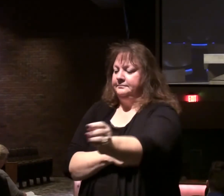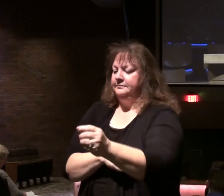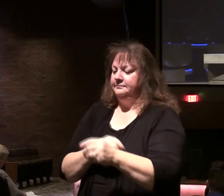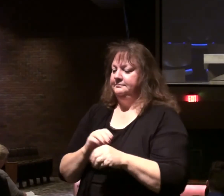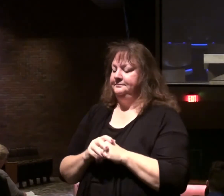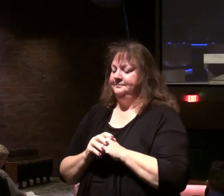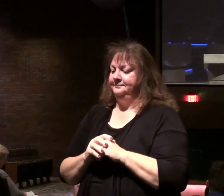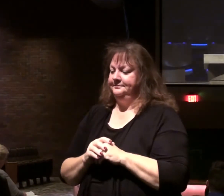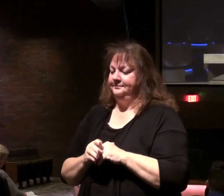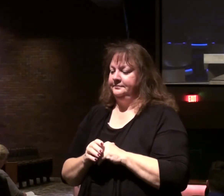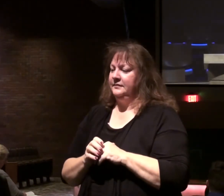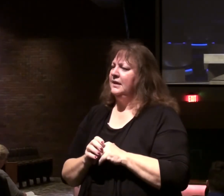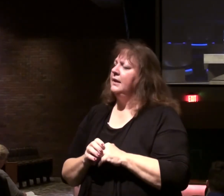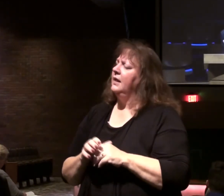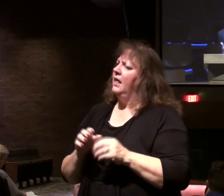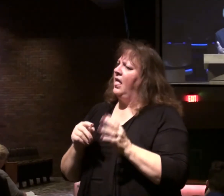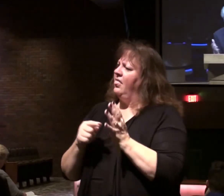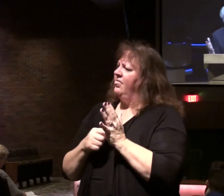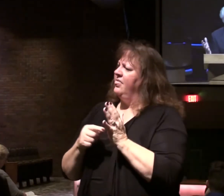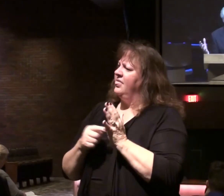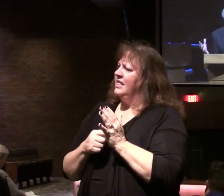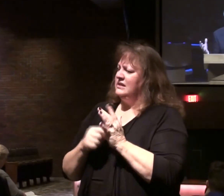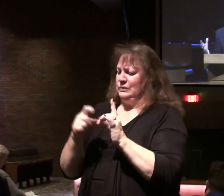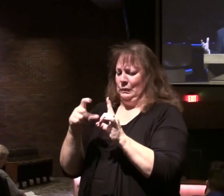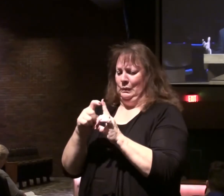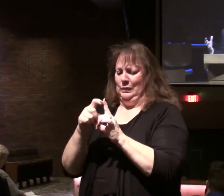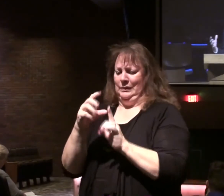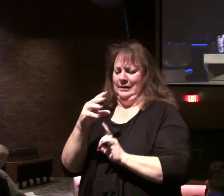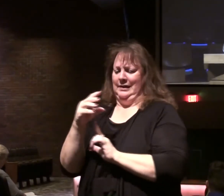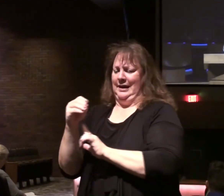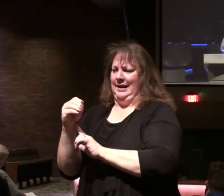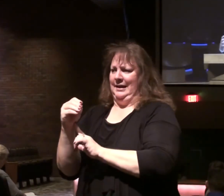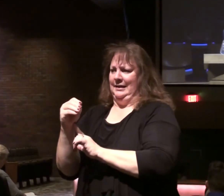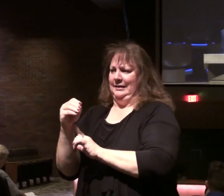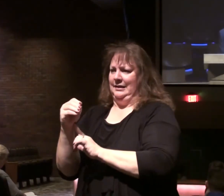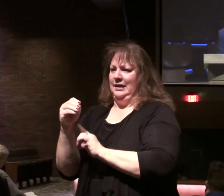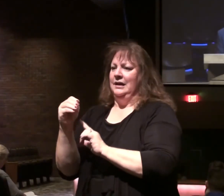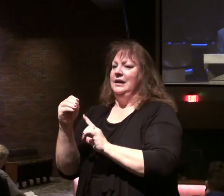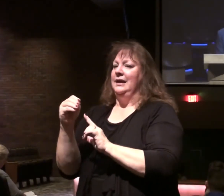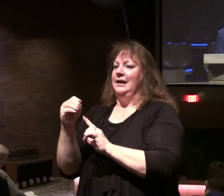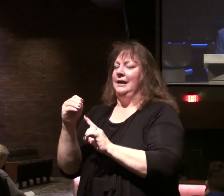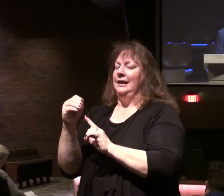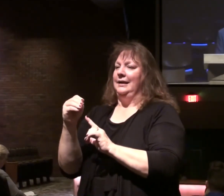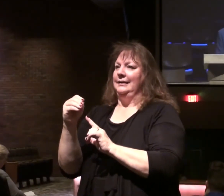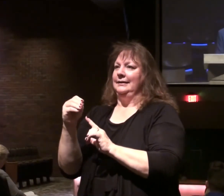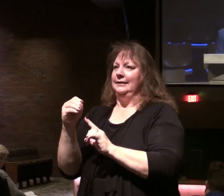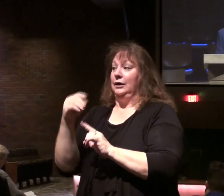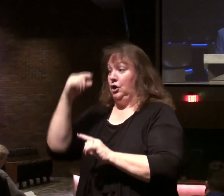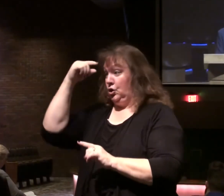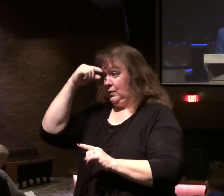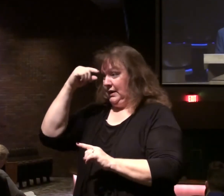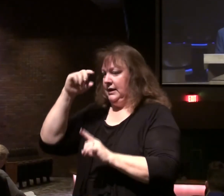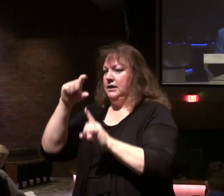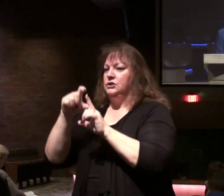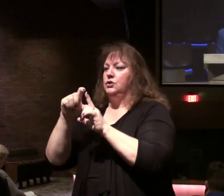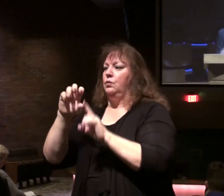in English as well. But this particular conjunction, chi, that's a little bit of a study in Greek,